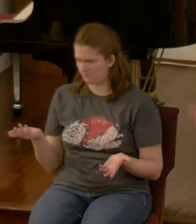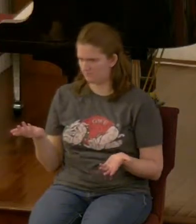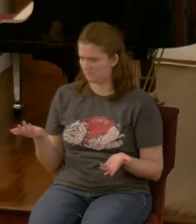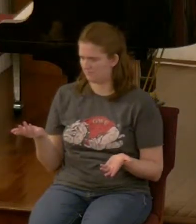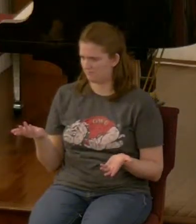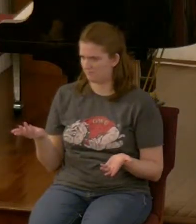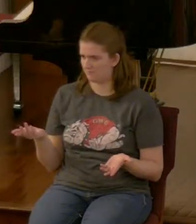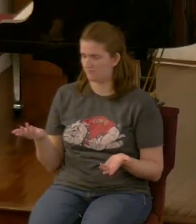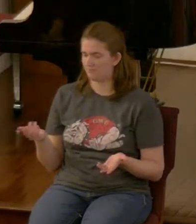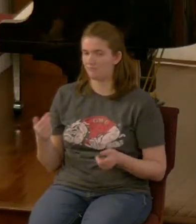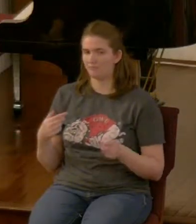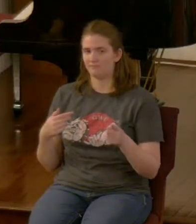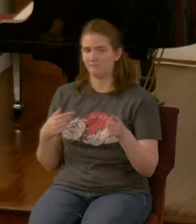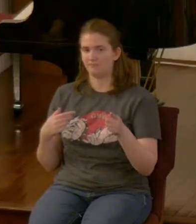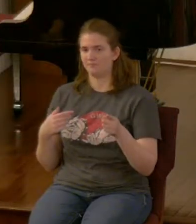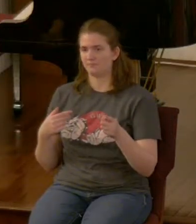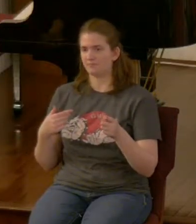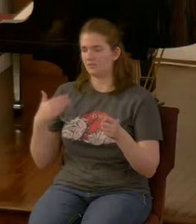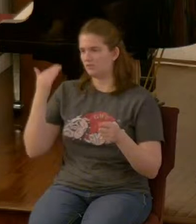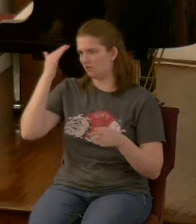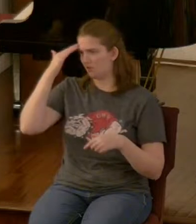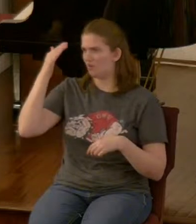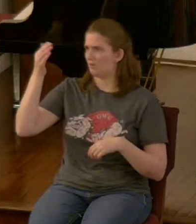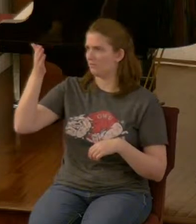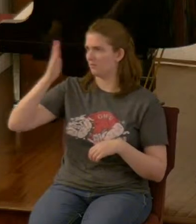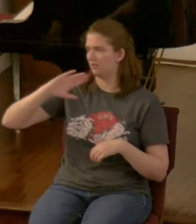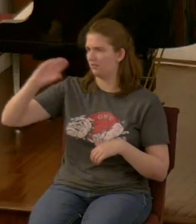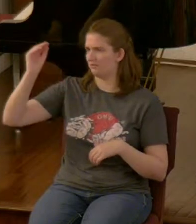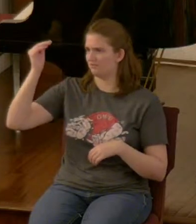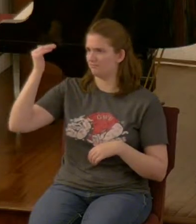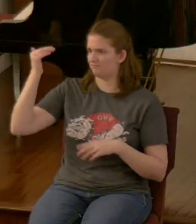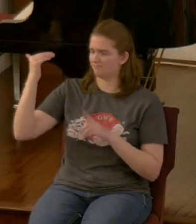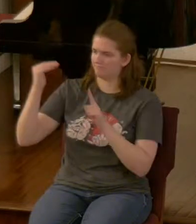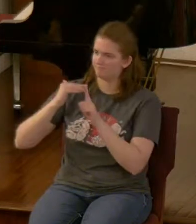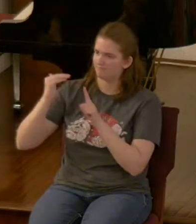yeah you can't there's some things you just have to accept on faith